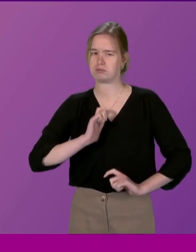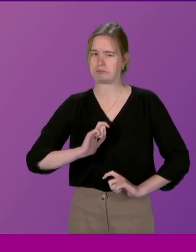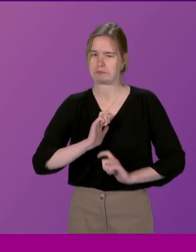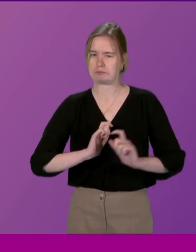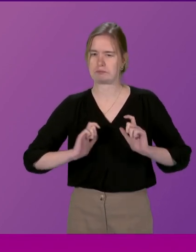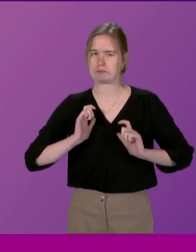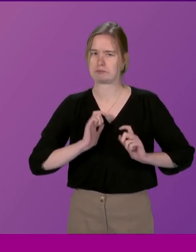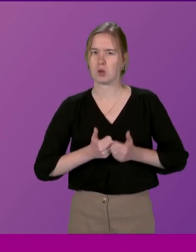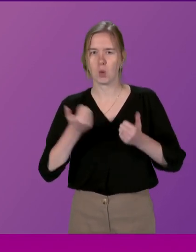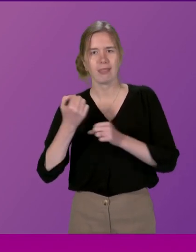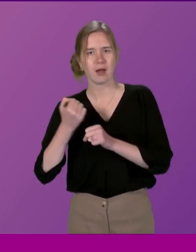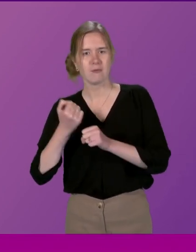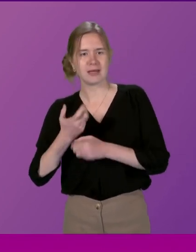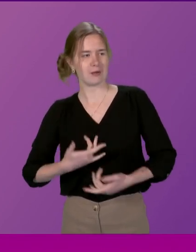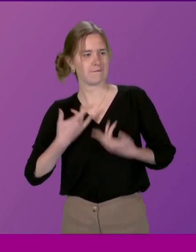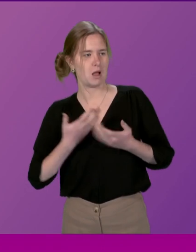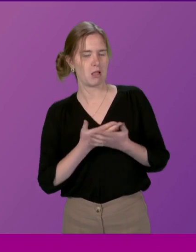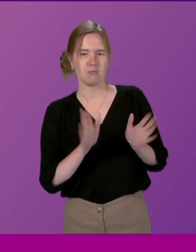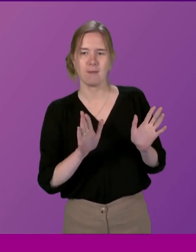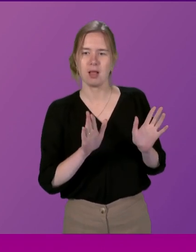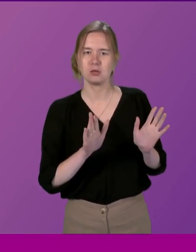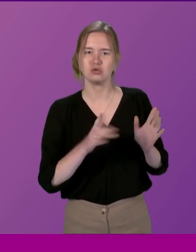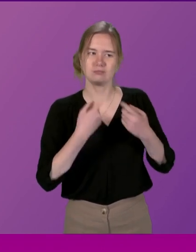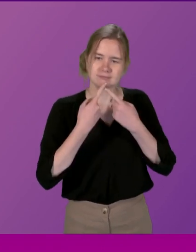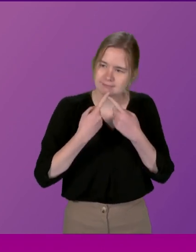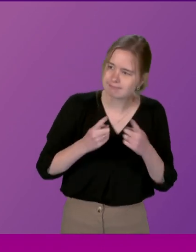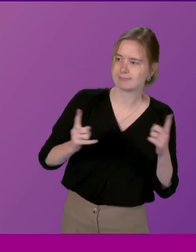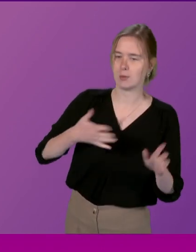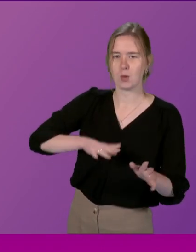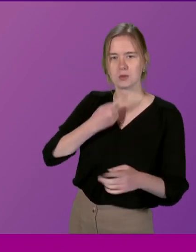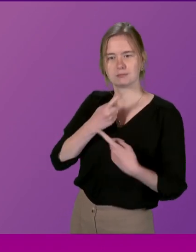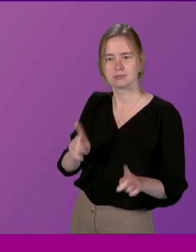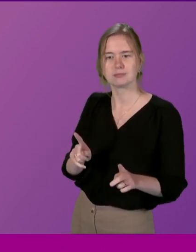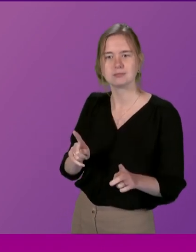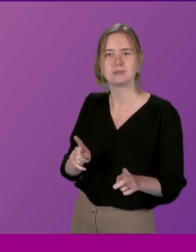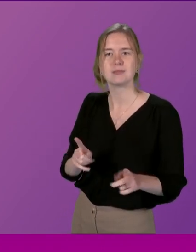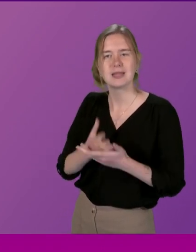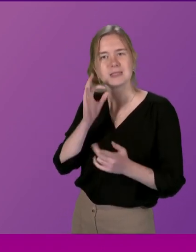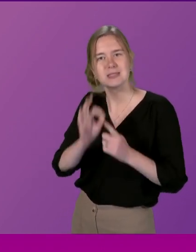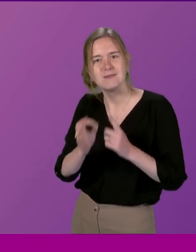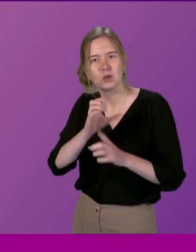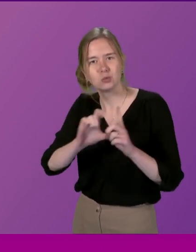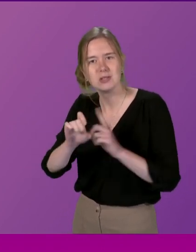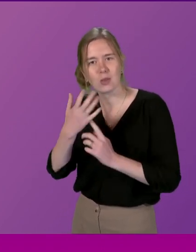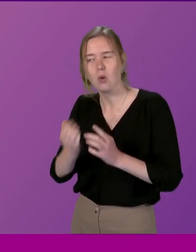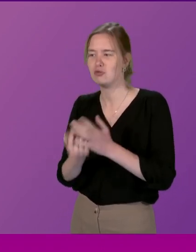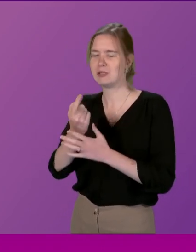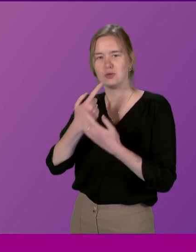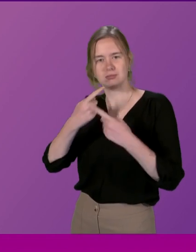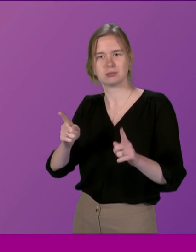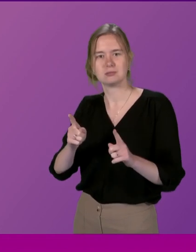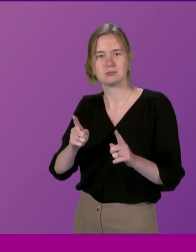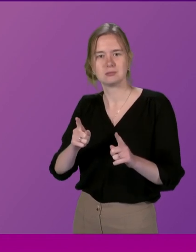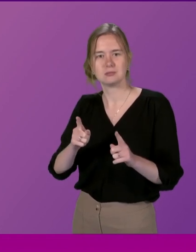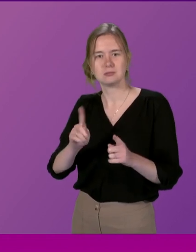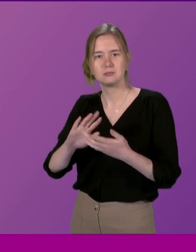that governments get that opportunity for the public to actually get their say And that specific community got their opportunity to say it And that's something that's